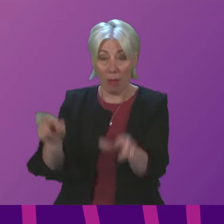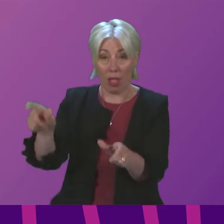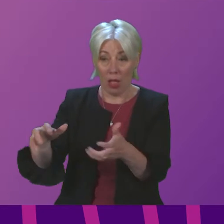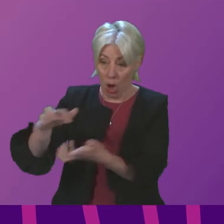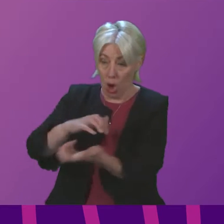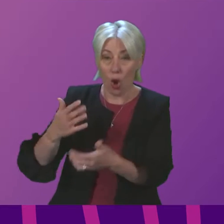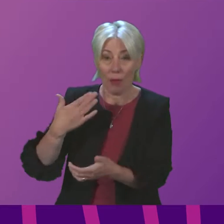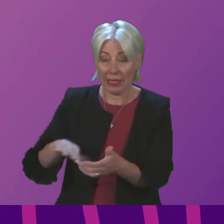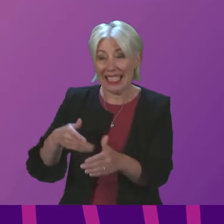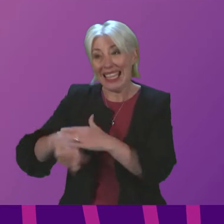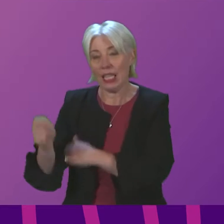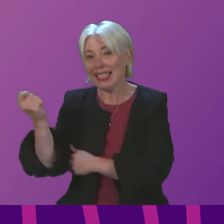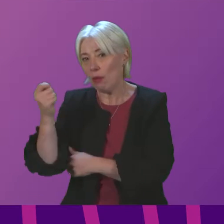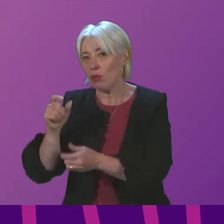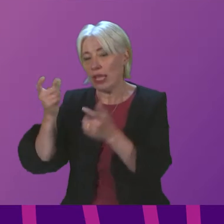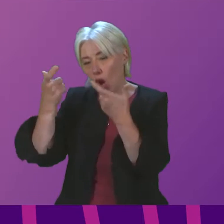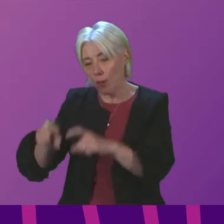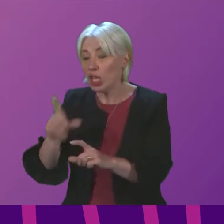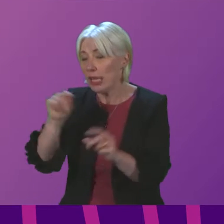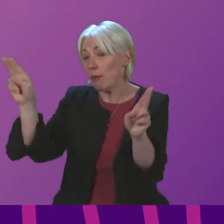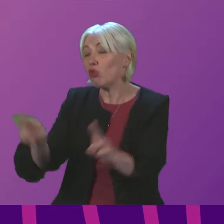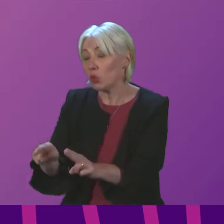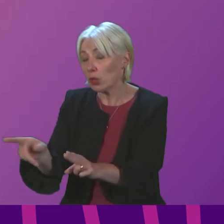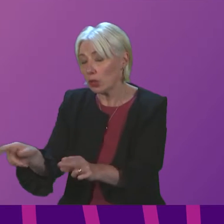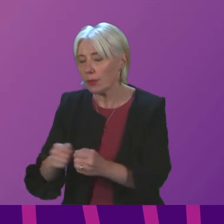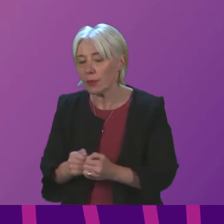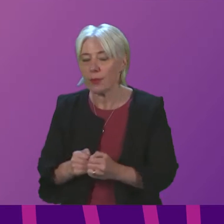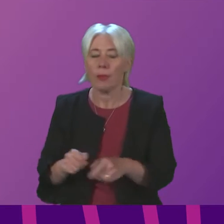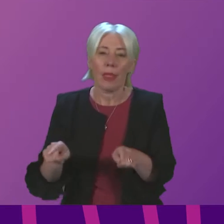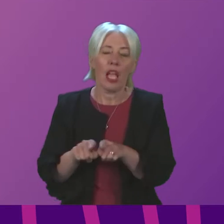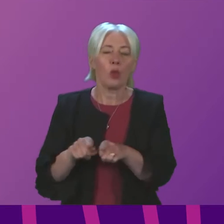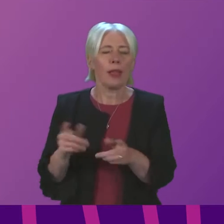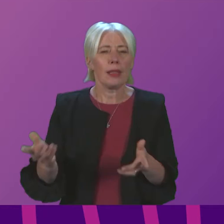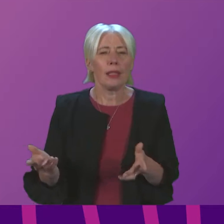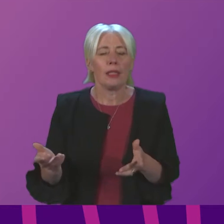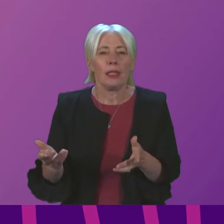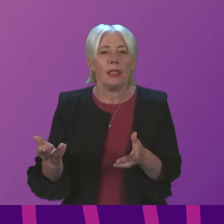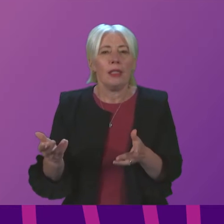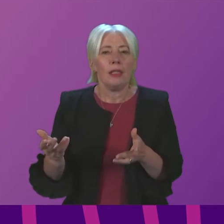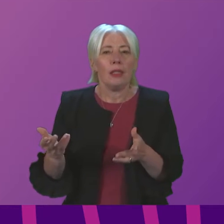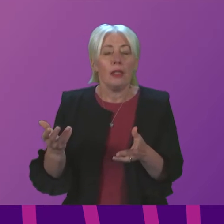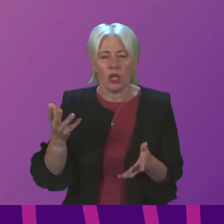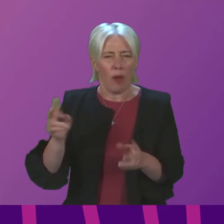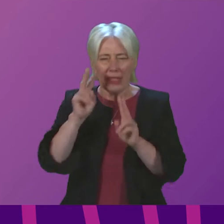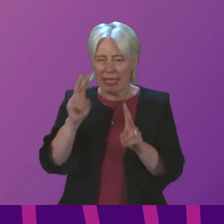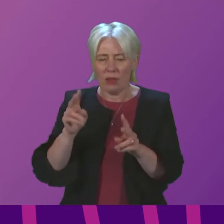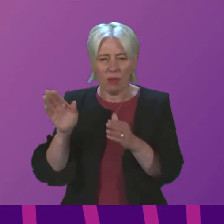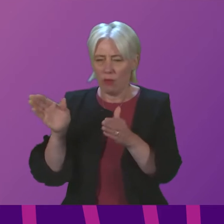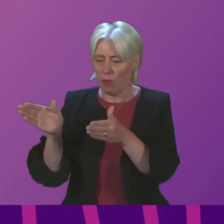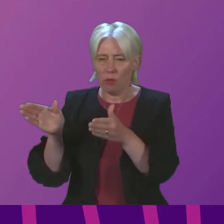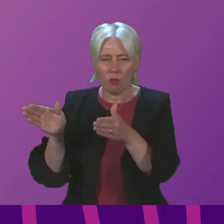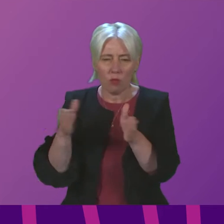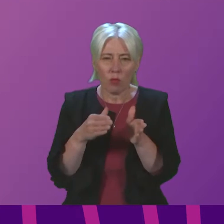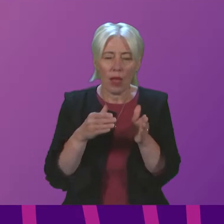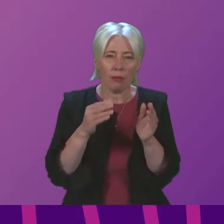in temporary accommodation. We're also, of course, have seen a move away from the